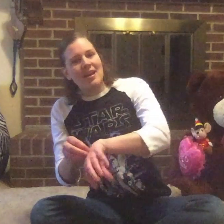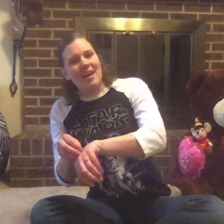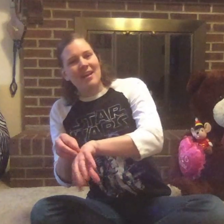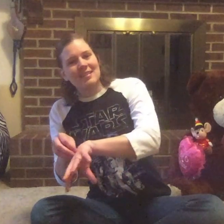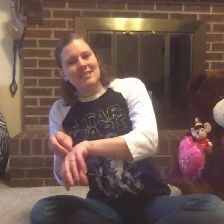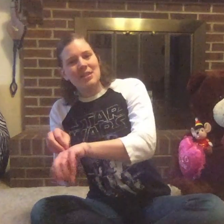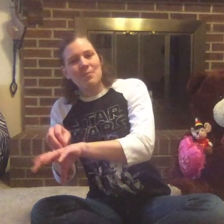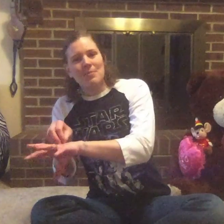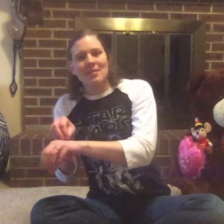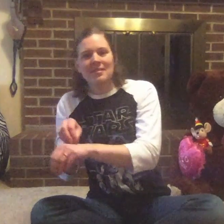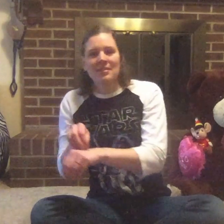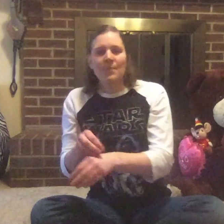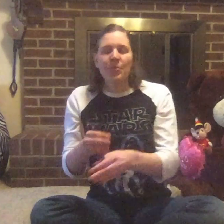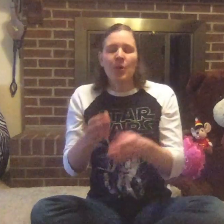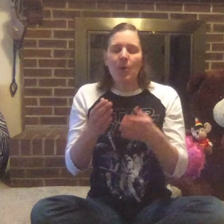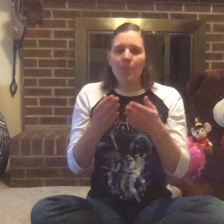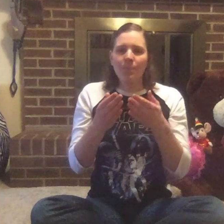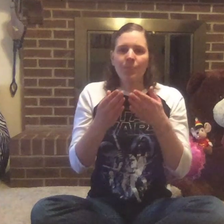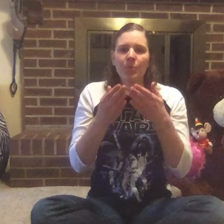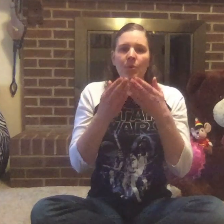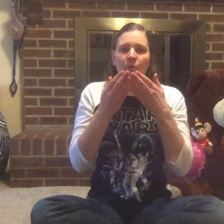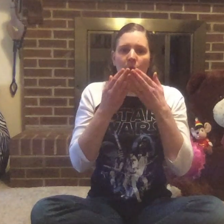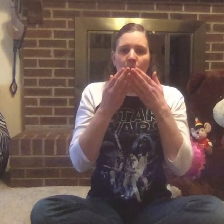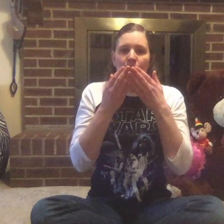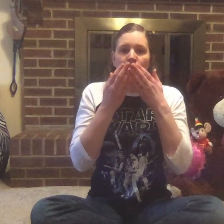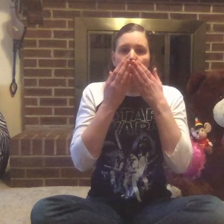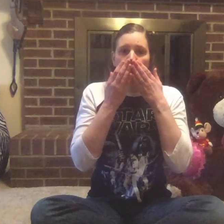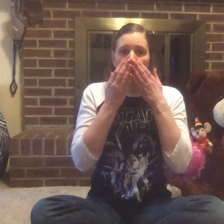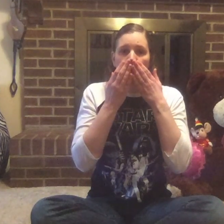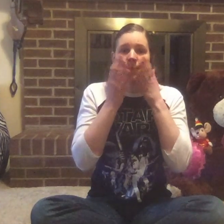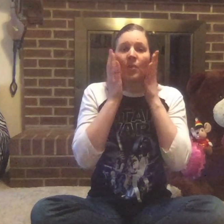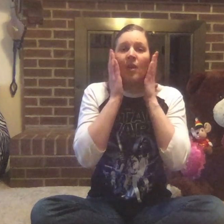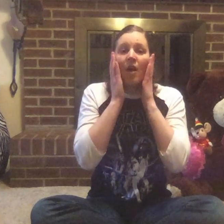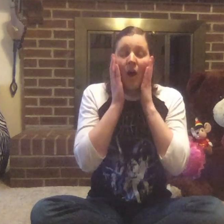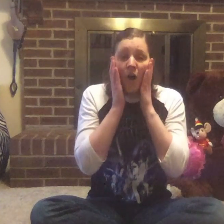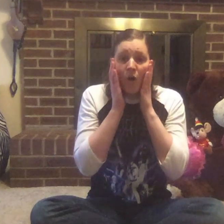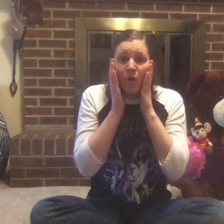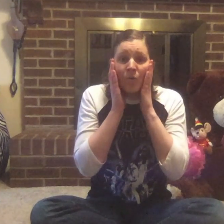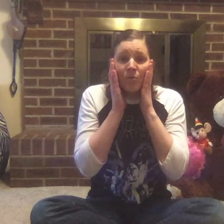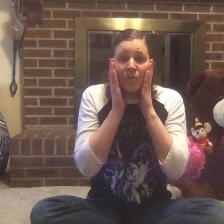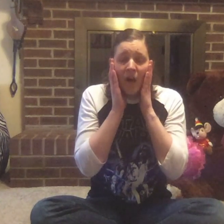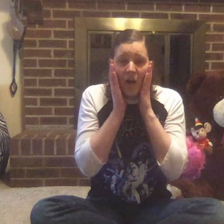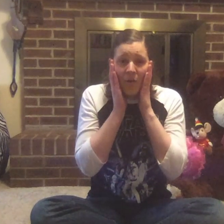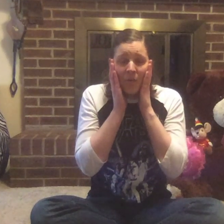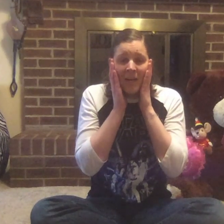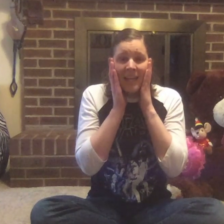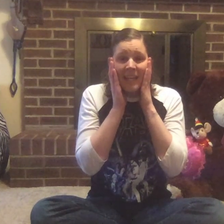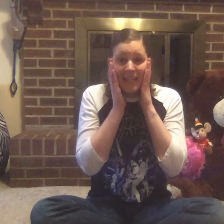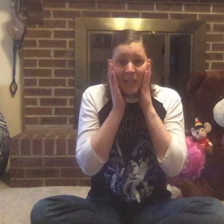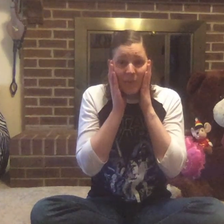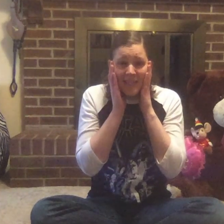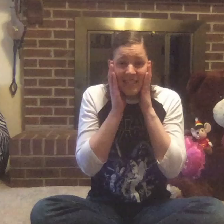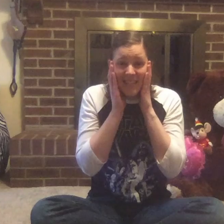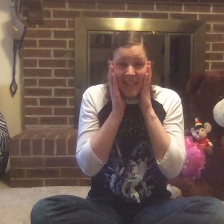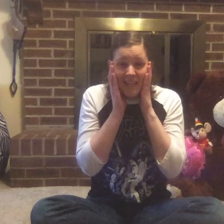an octopus. Gulp, gulp, gulp. Oh no, he was eaten